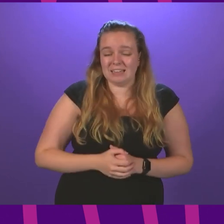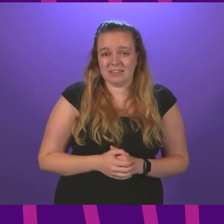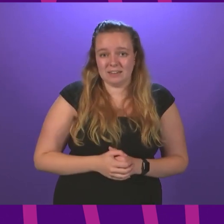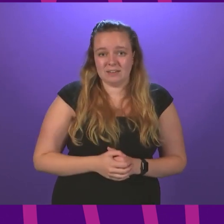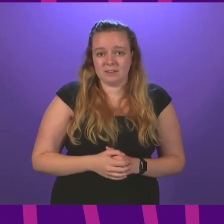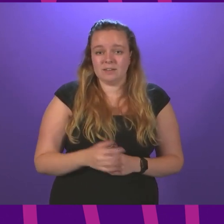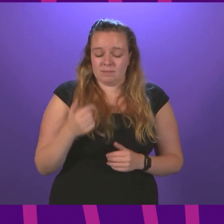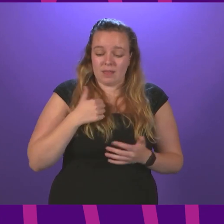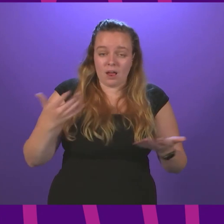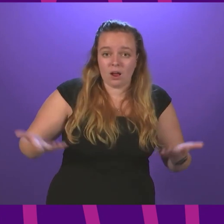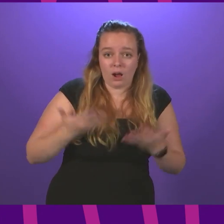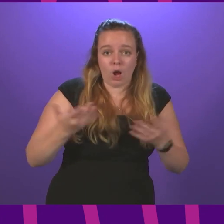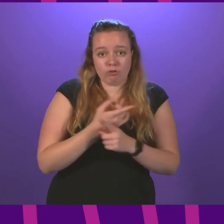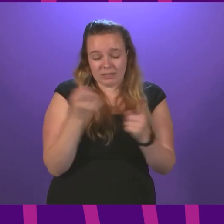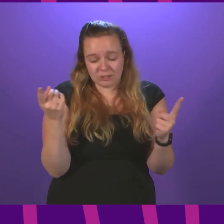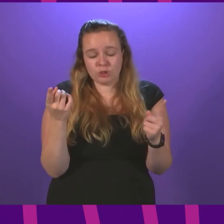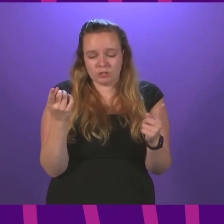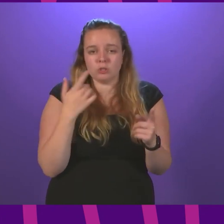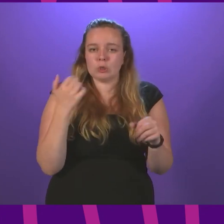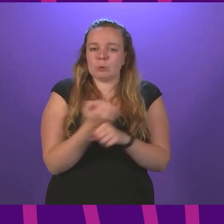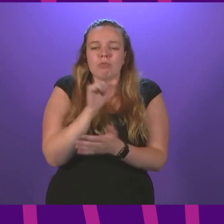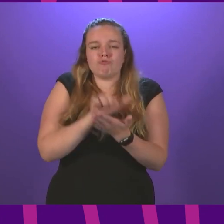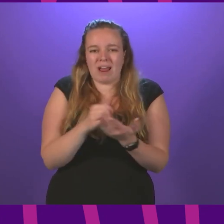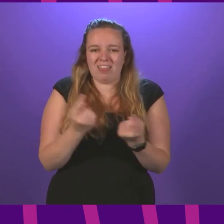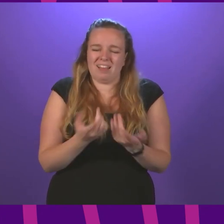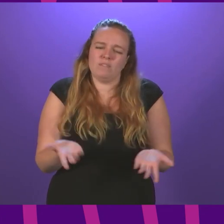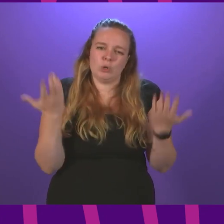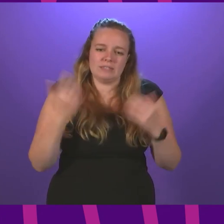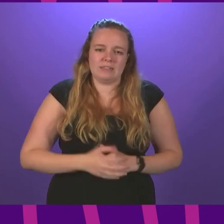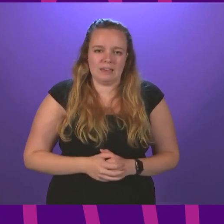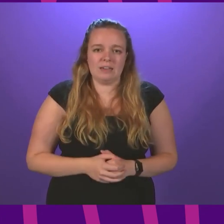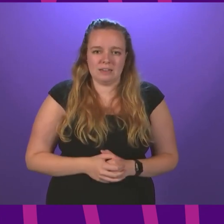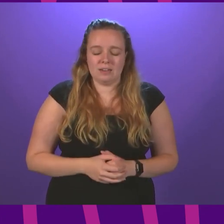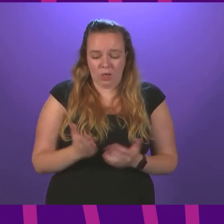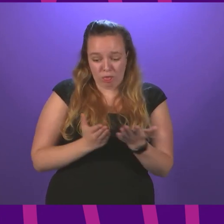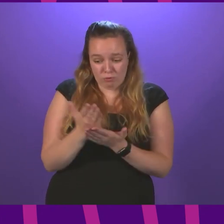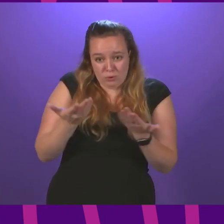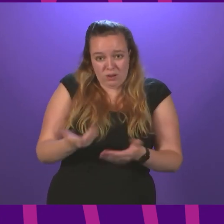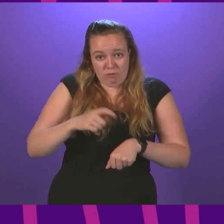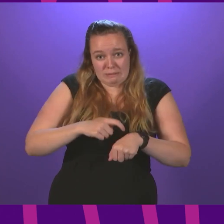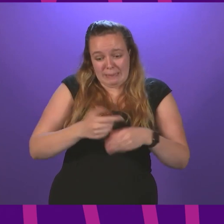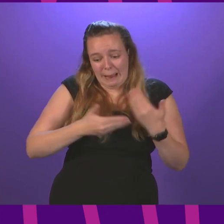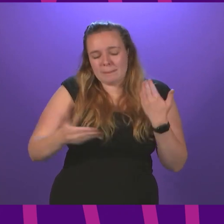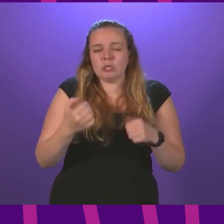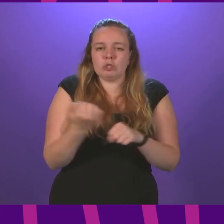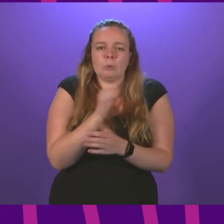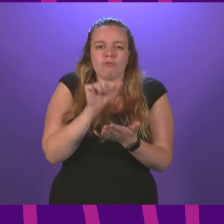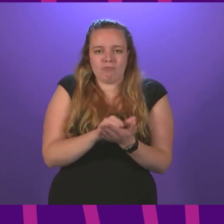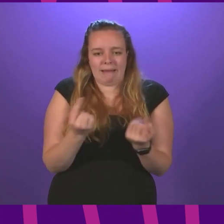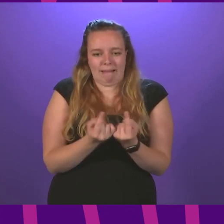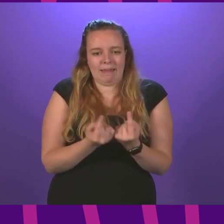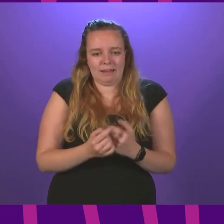I urge them at this stage to do the right thing. For goodness sake, in these times, do the right thing.